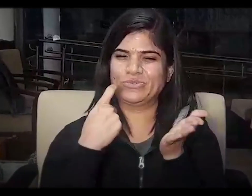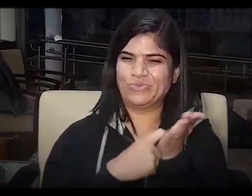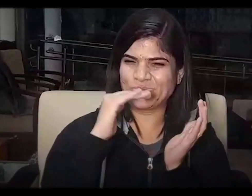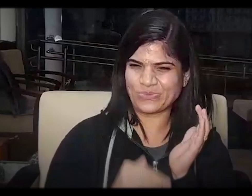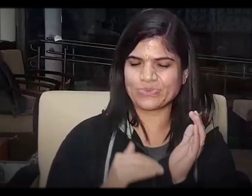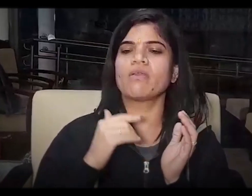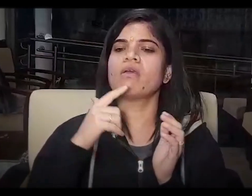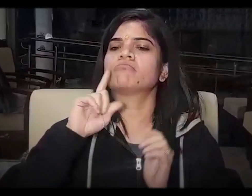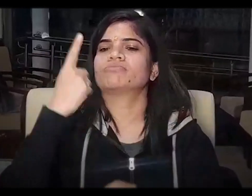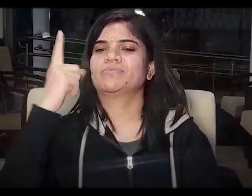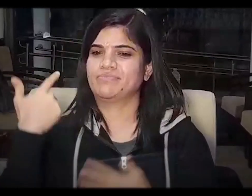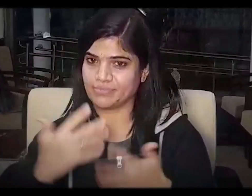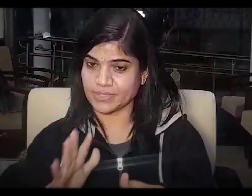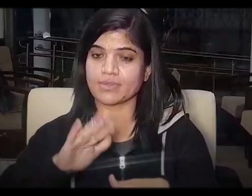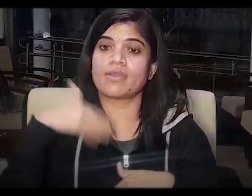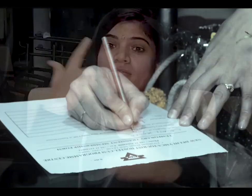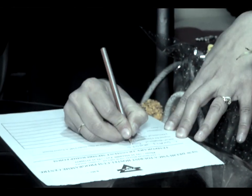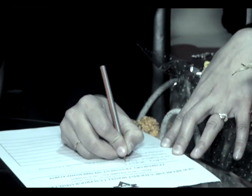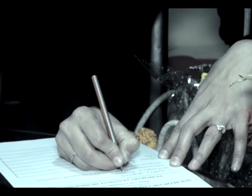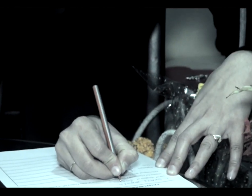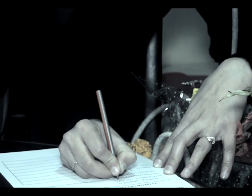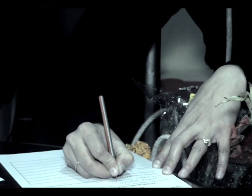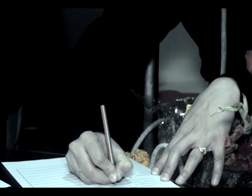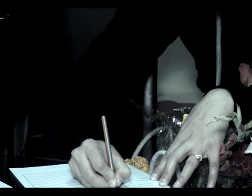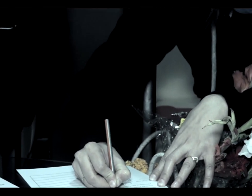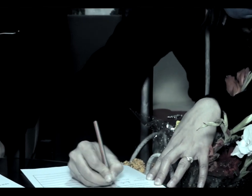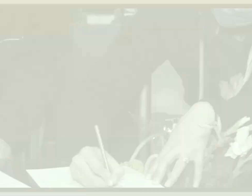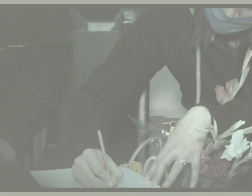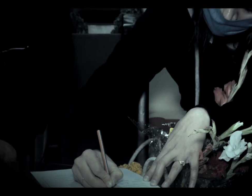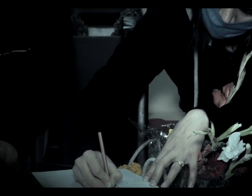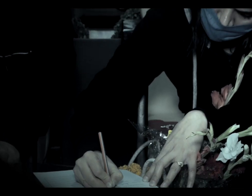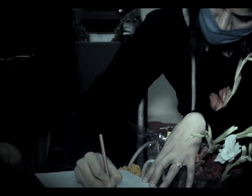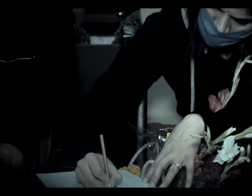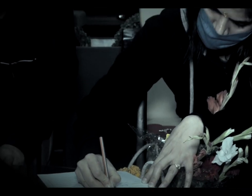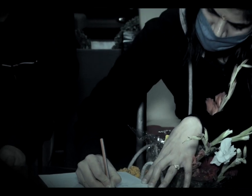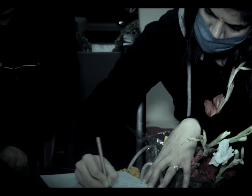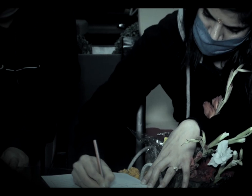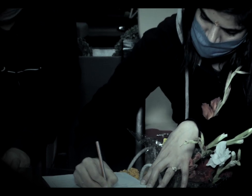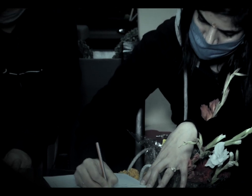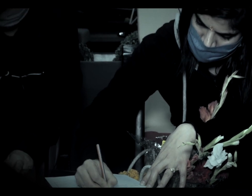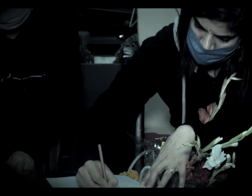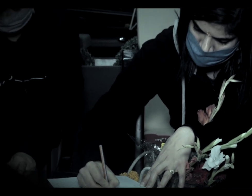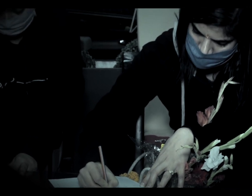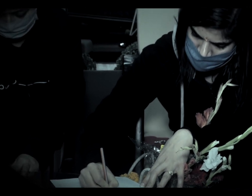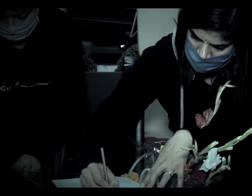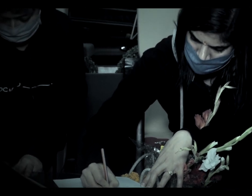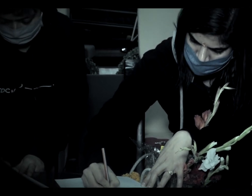Championship. I junior year and I have won the third prize in senior In